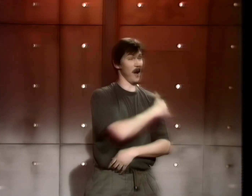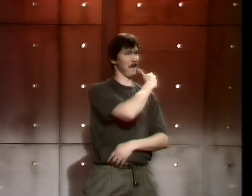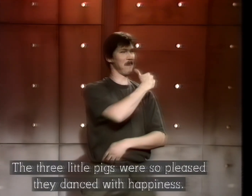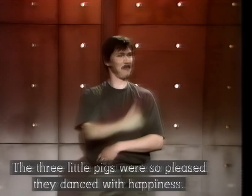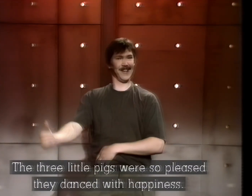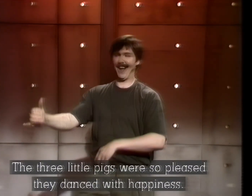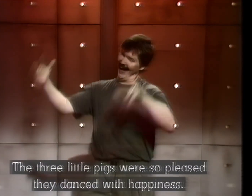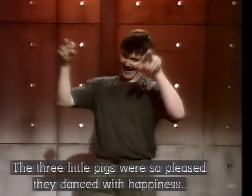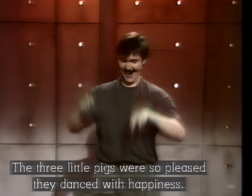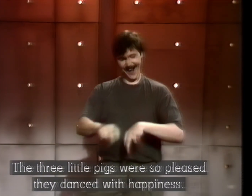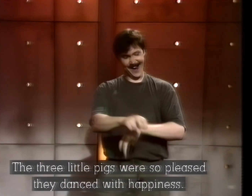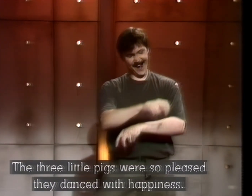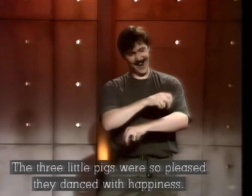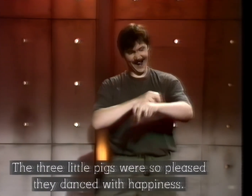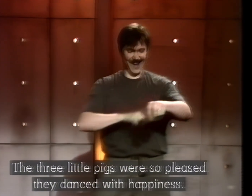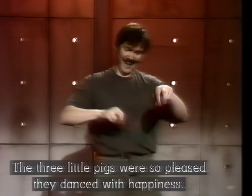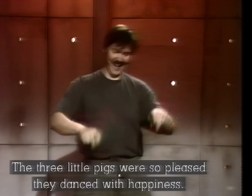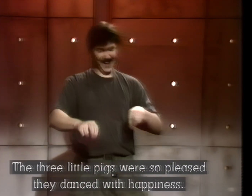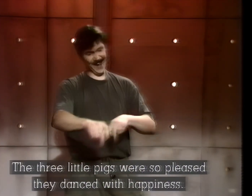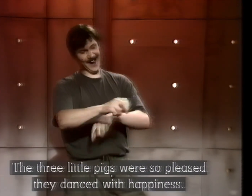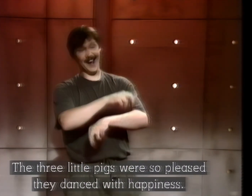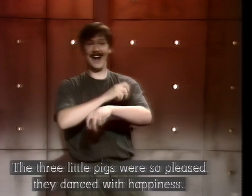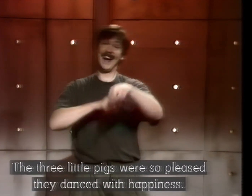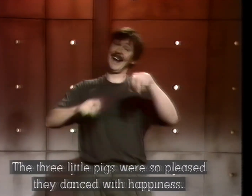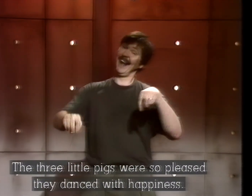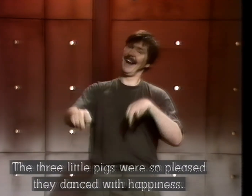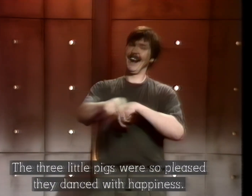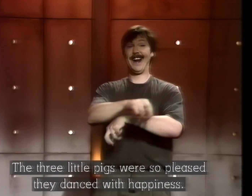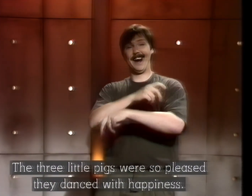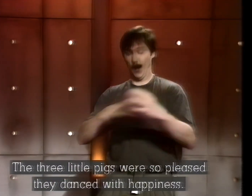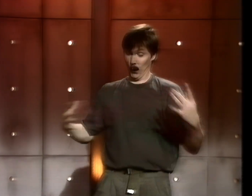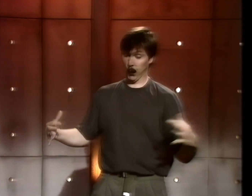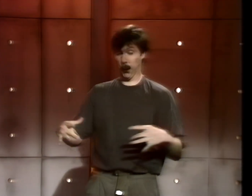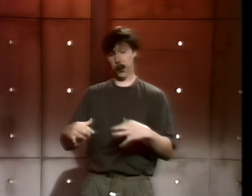The three little pigs were so pleased, they went outside, played some music, and danced with happiness.